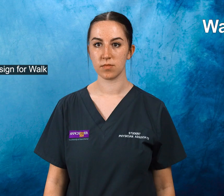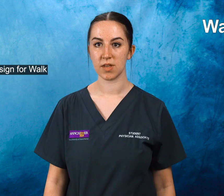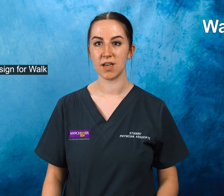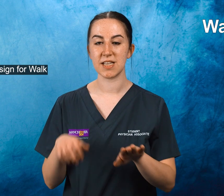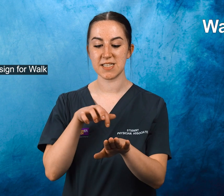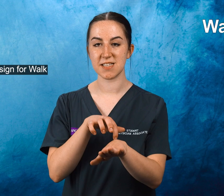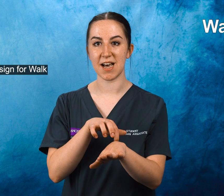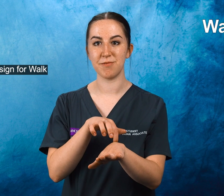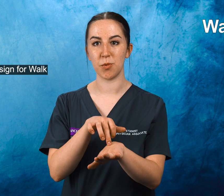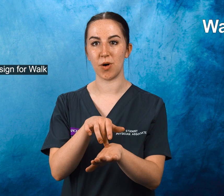This is the sign for boo.